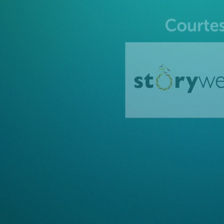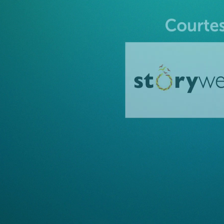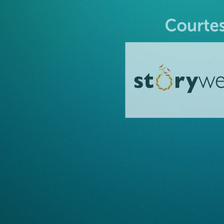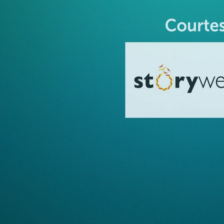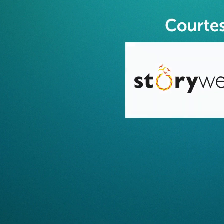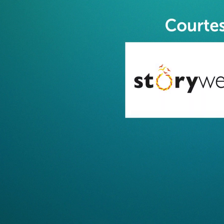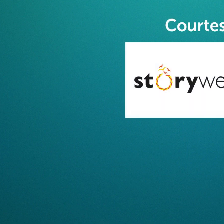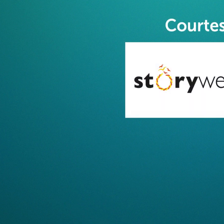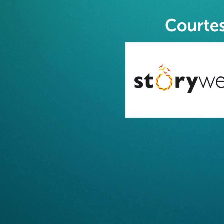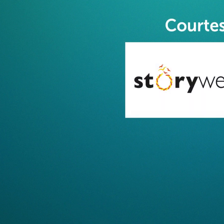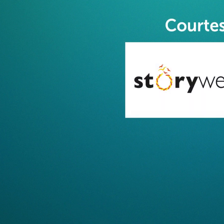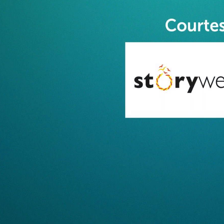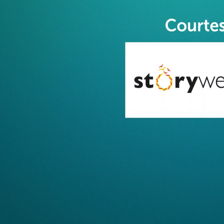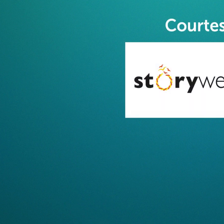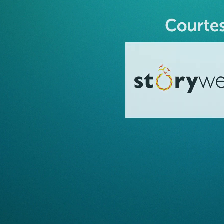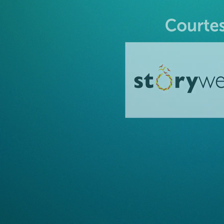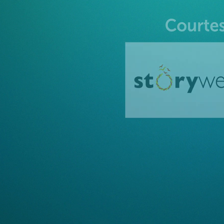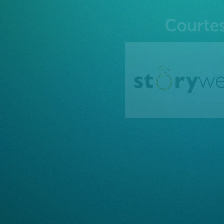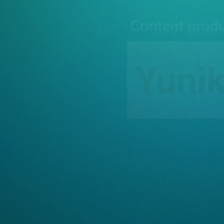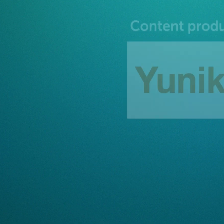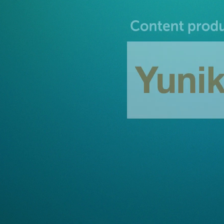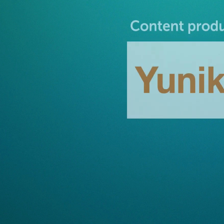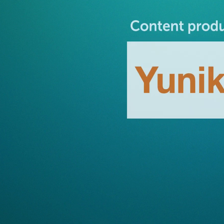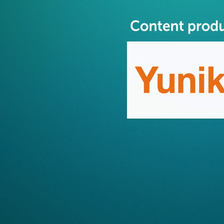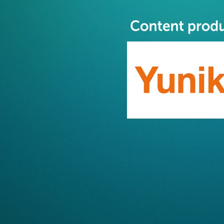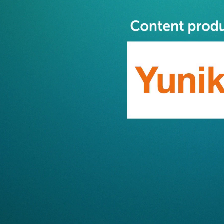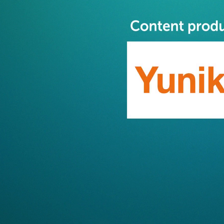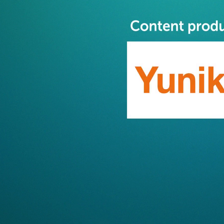Courtesy Storyweaver by Pratham Books Content produced by Uniki